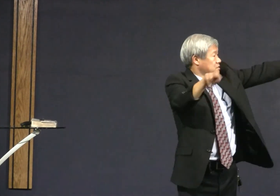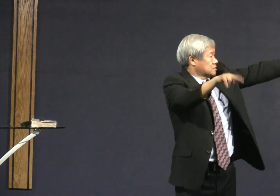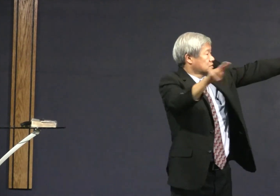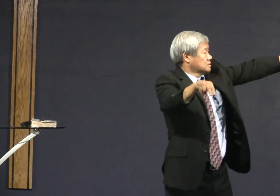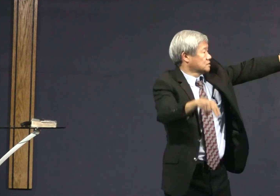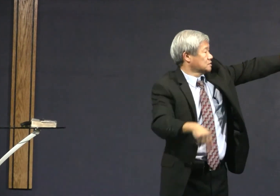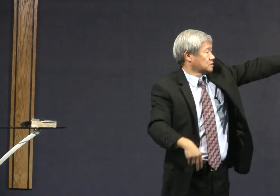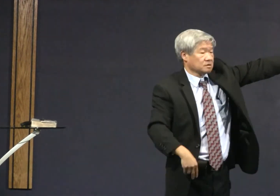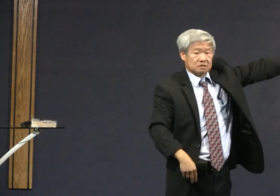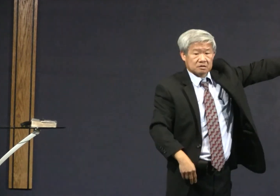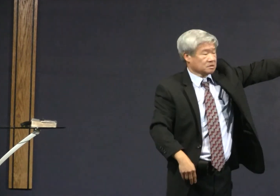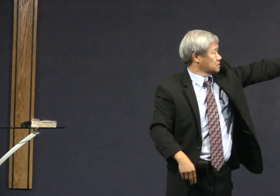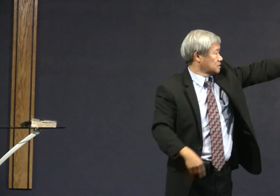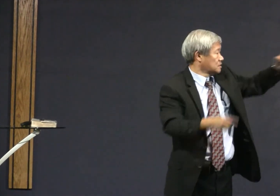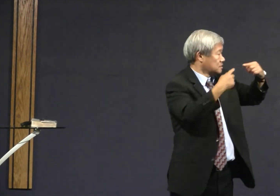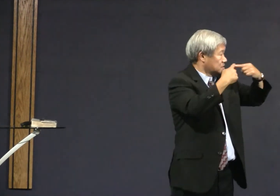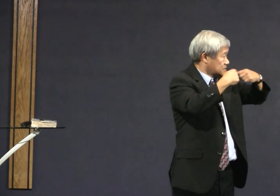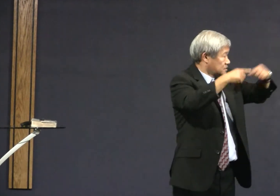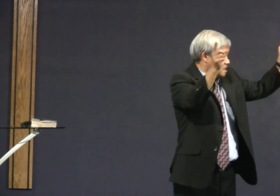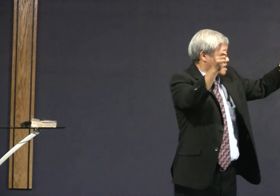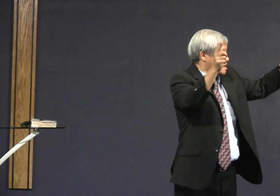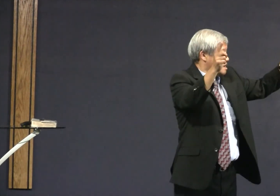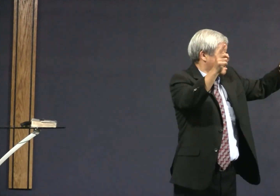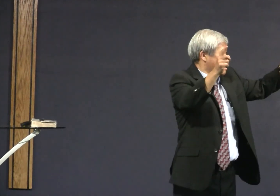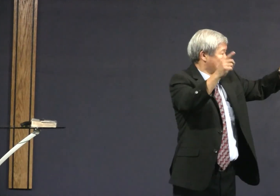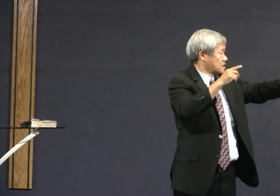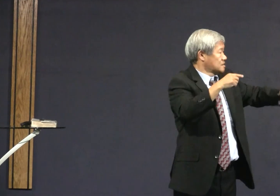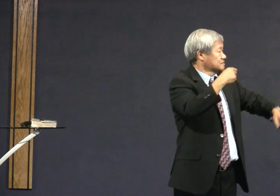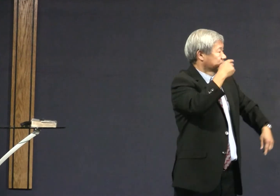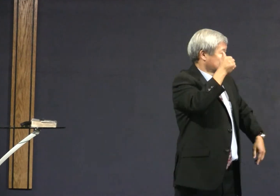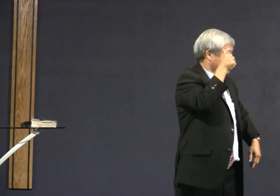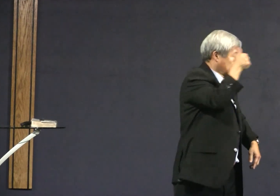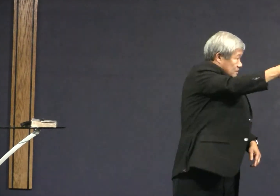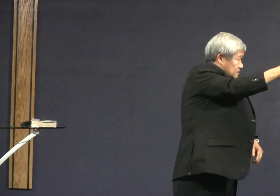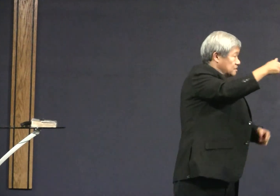So that's number 22, professing themselves to be wise, they became fools.